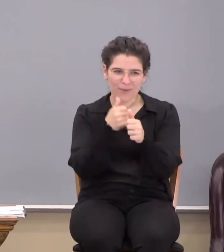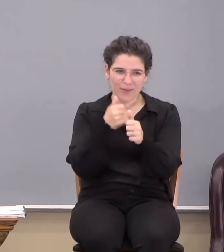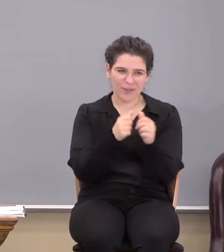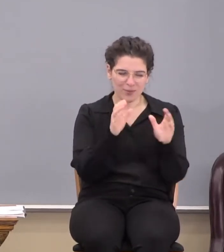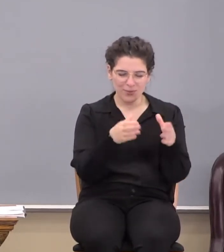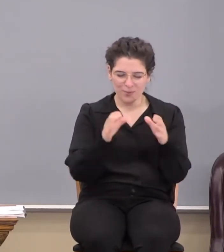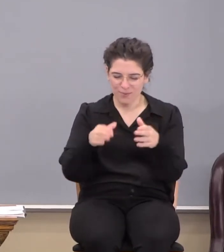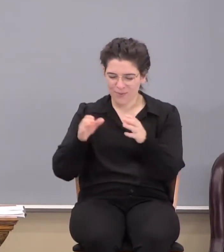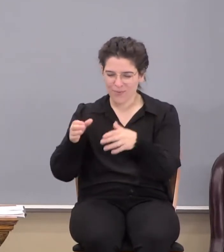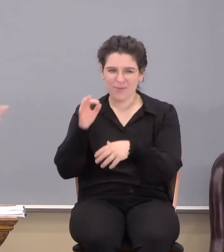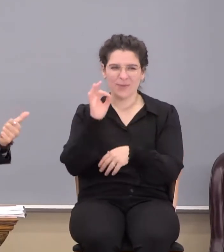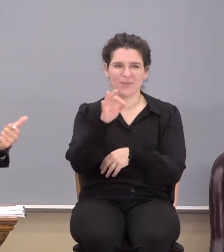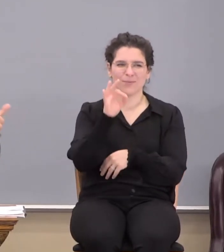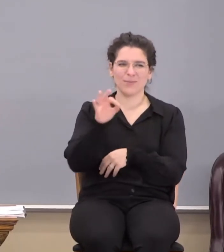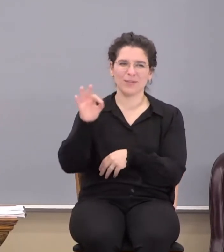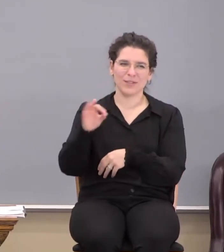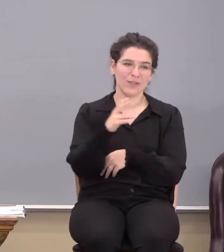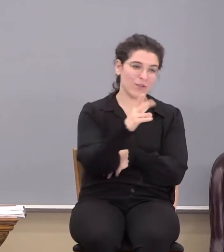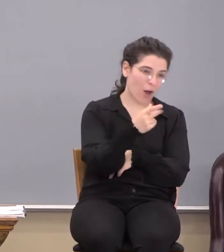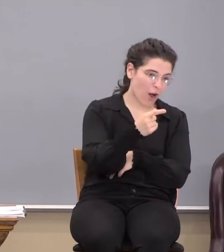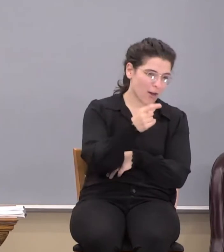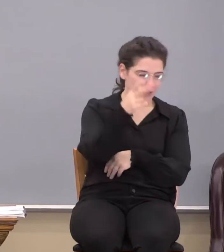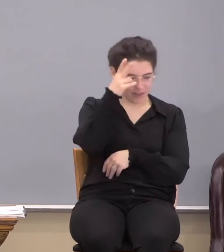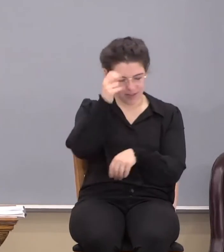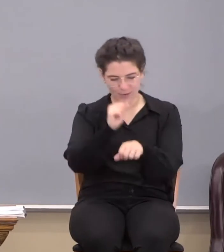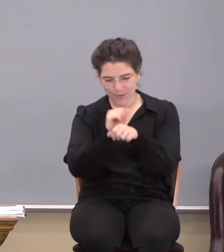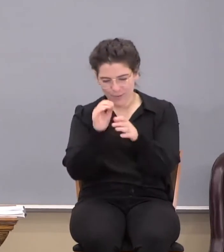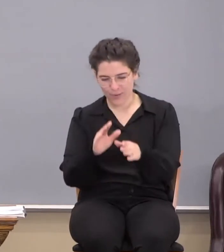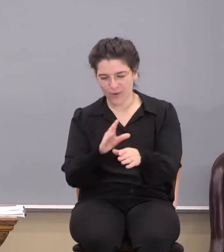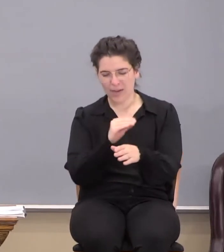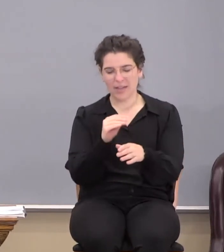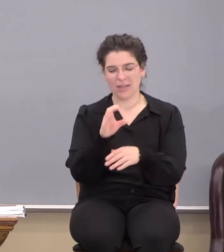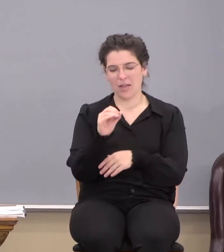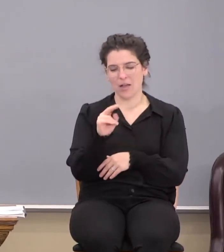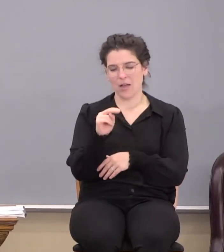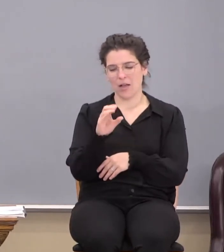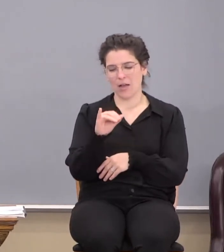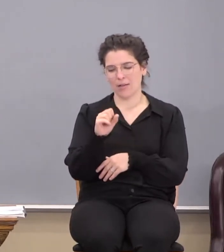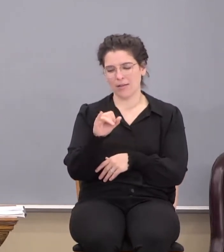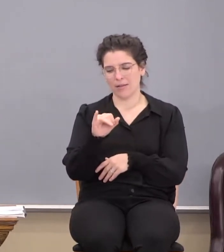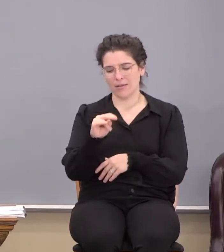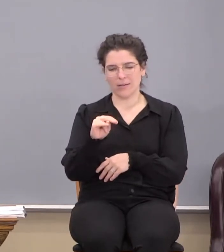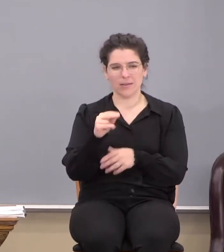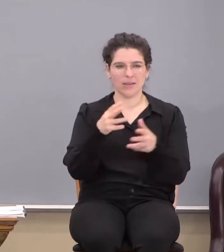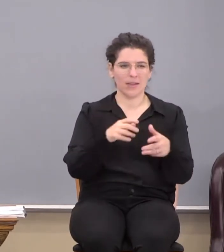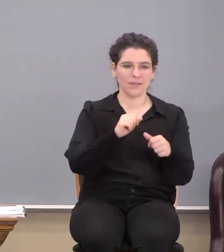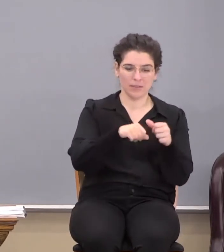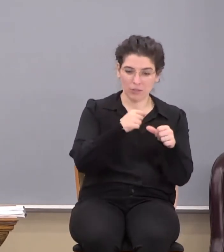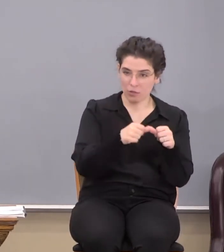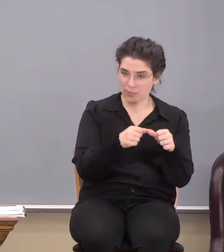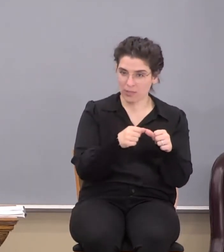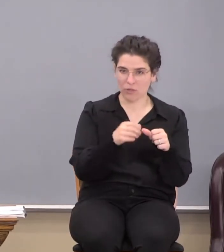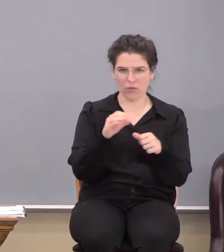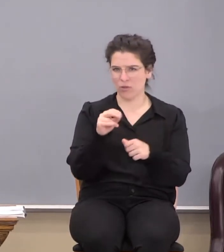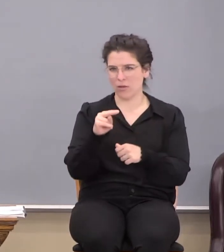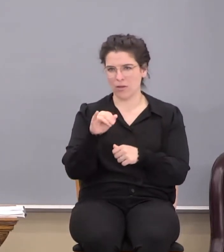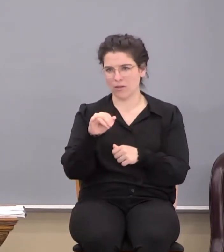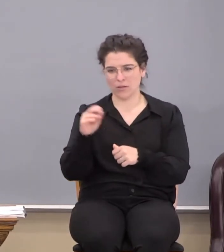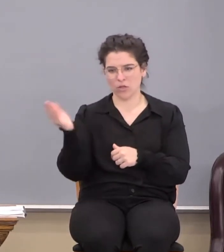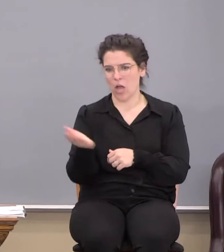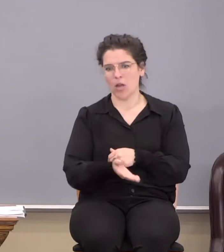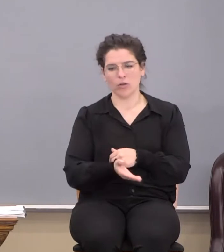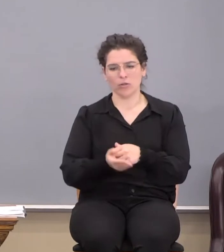is preaching, the dogs, the evil workers, and the concision. Notice he just left off the circumcision. They're just cutters.